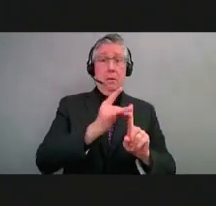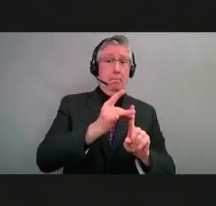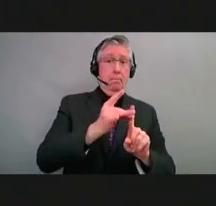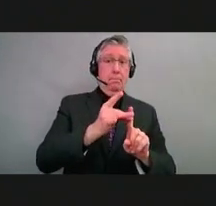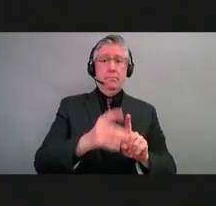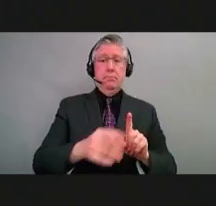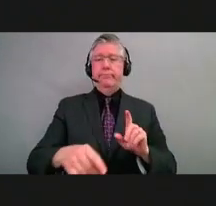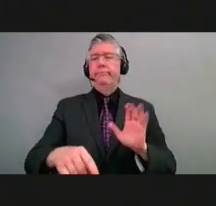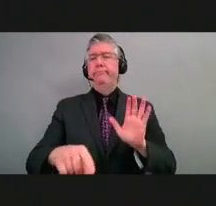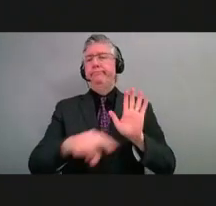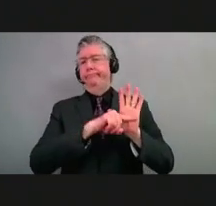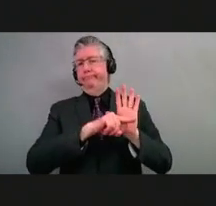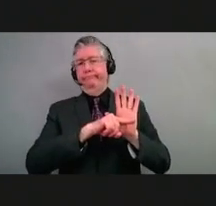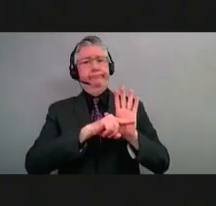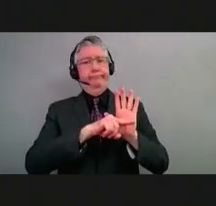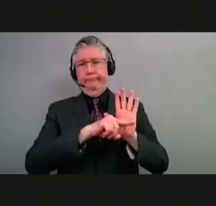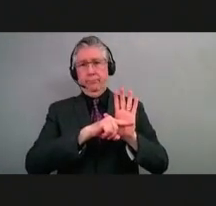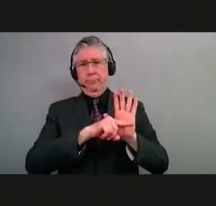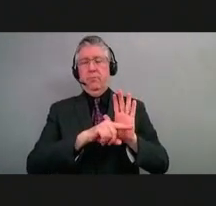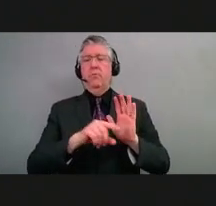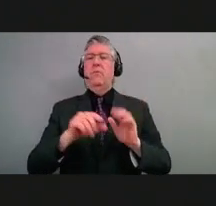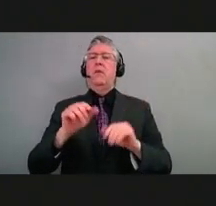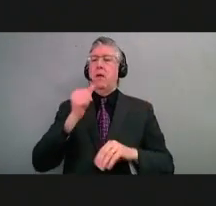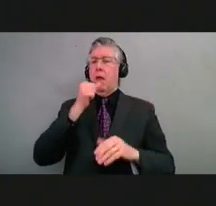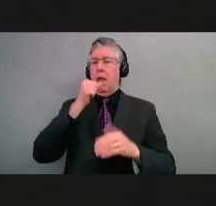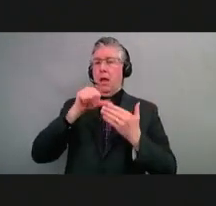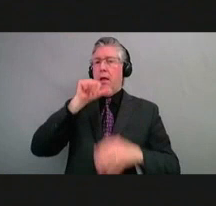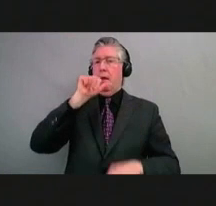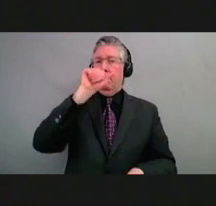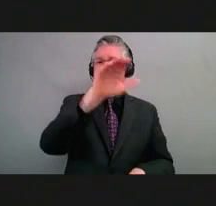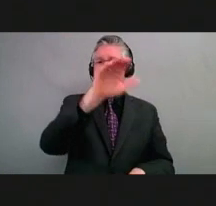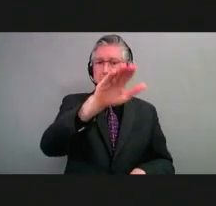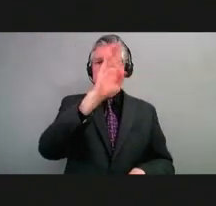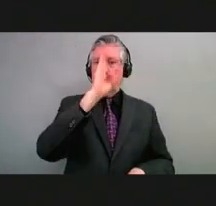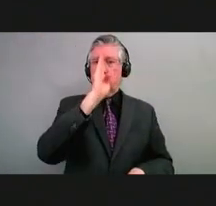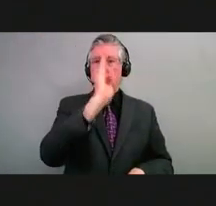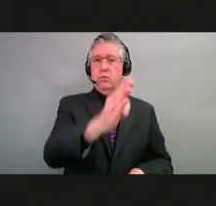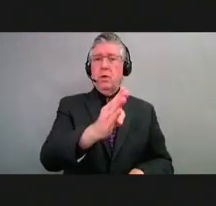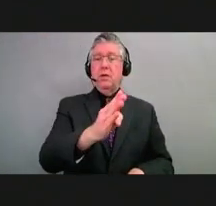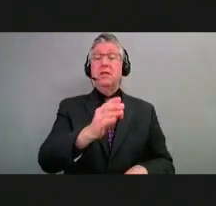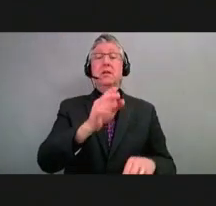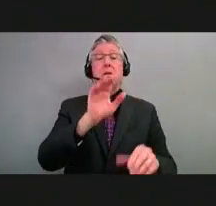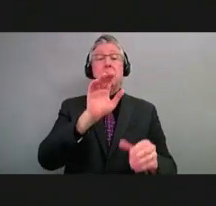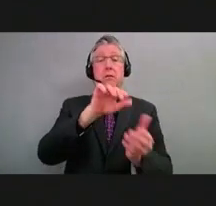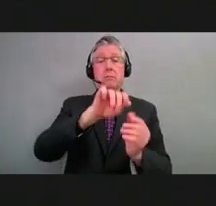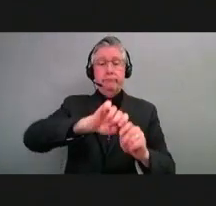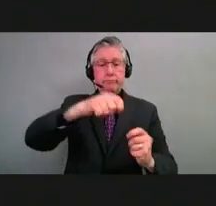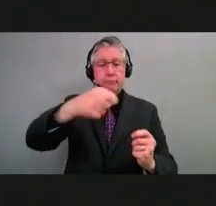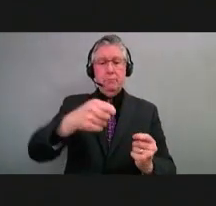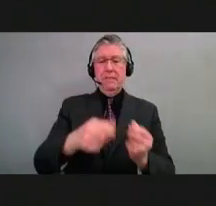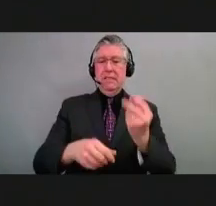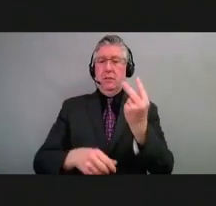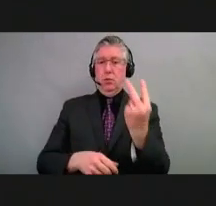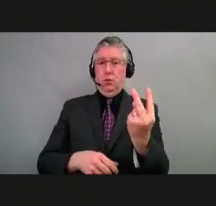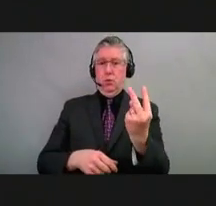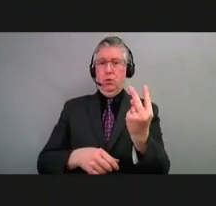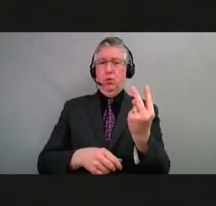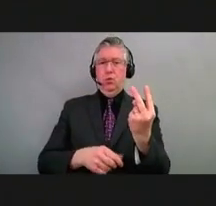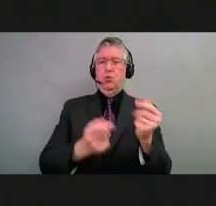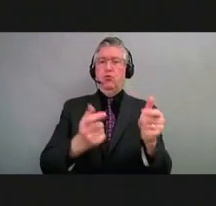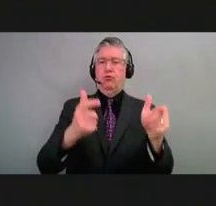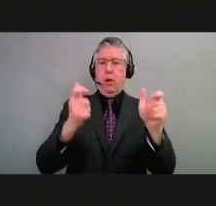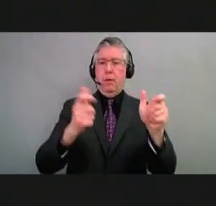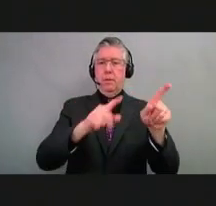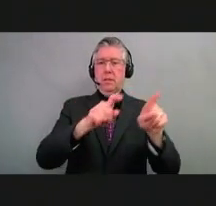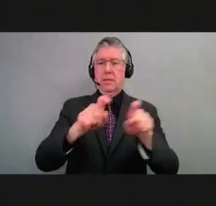to you. And each order contains two rapid at-home tests. You can go to our website on the